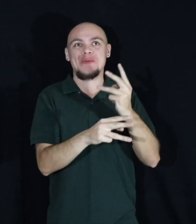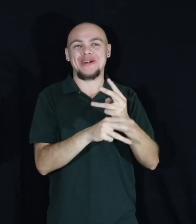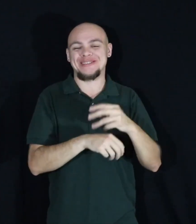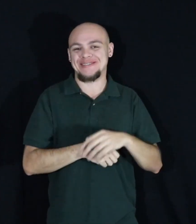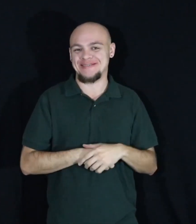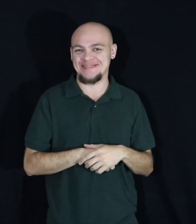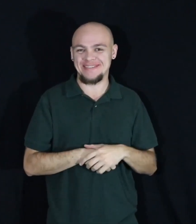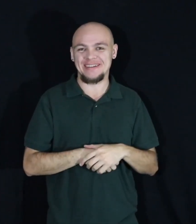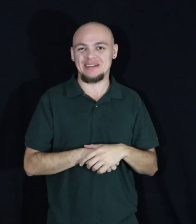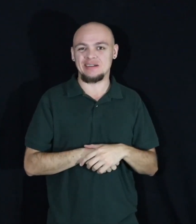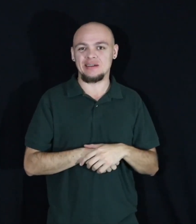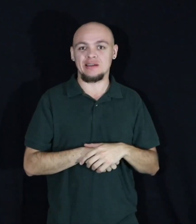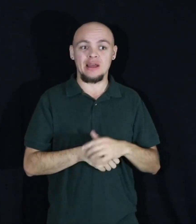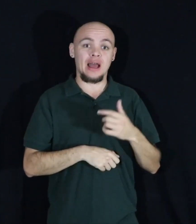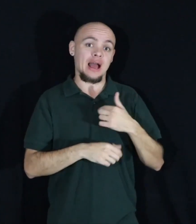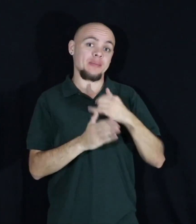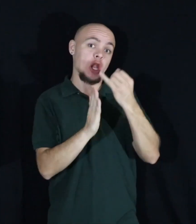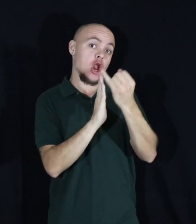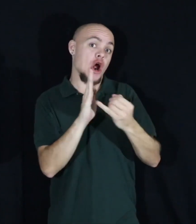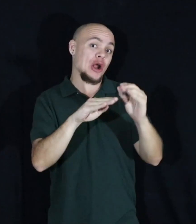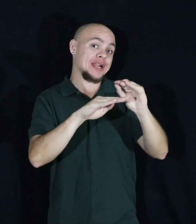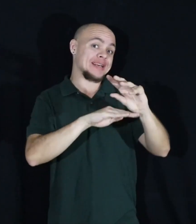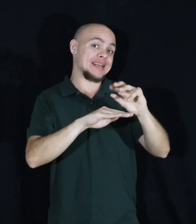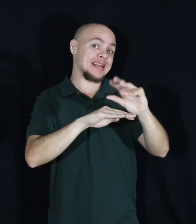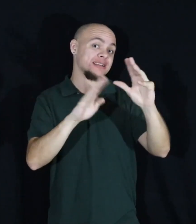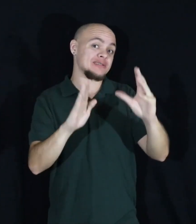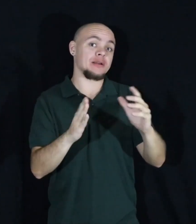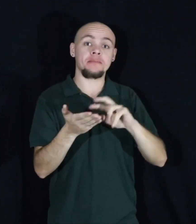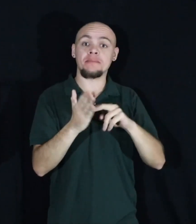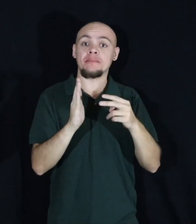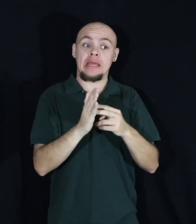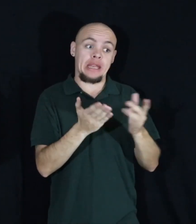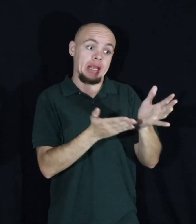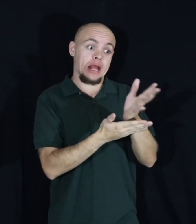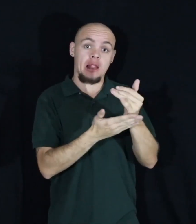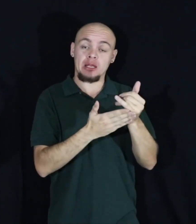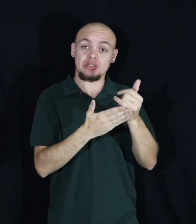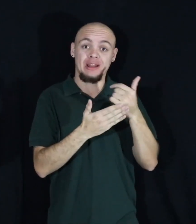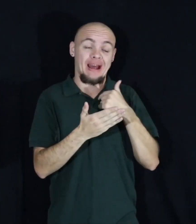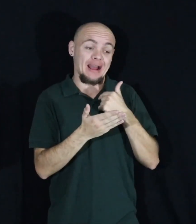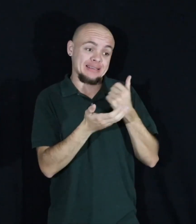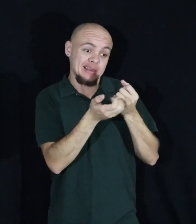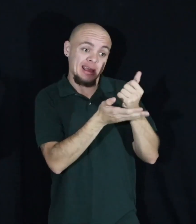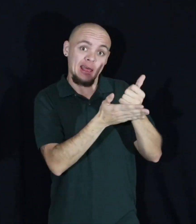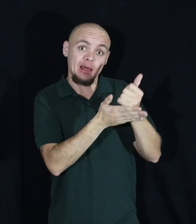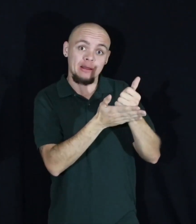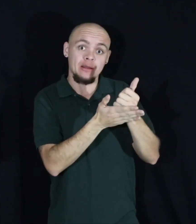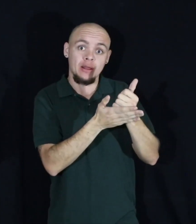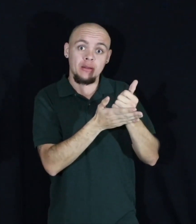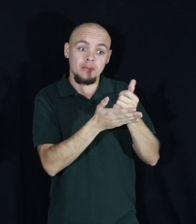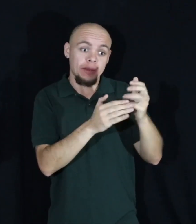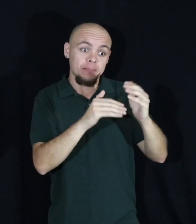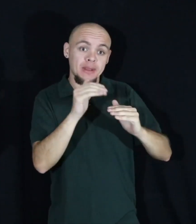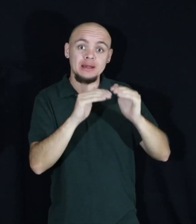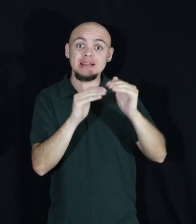I'm an art consultant. I get to build collections using art. It's like Lego blocks to small children, except for I do it in